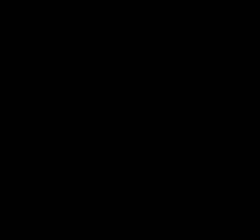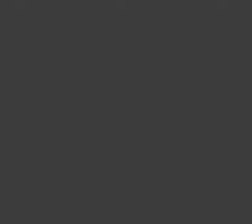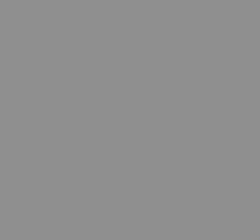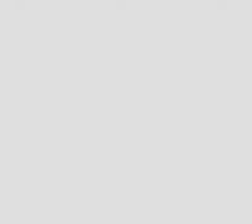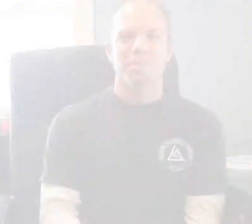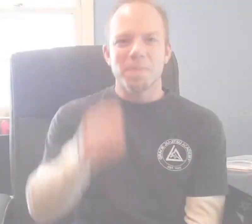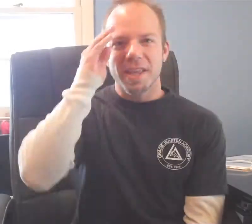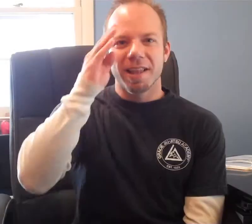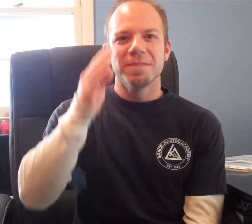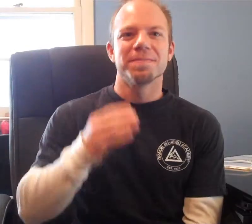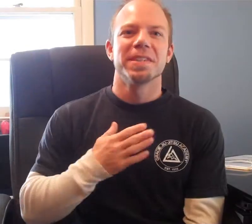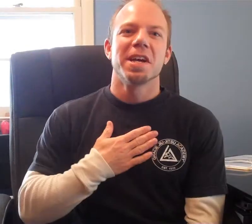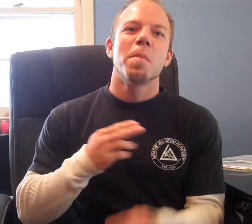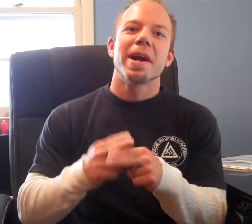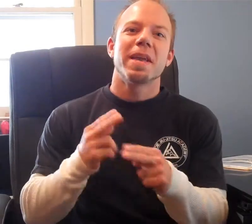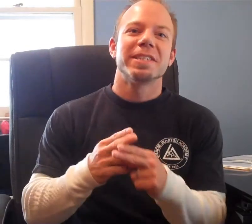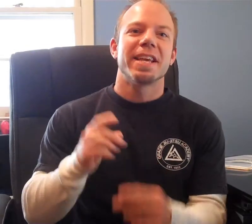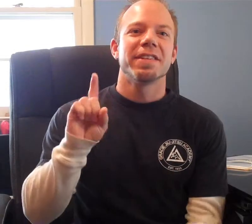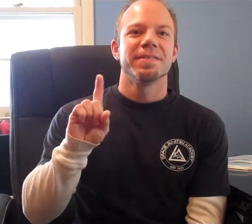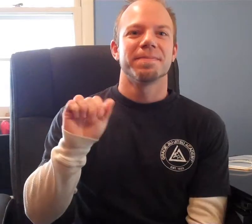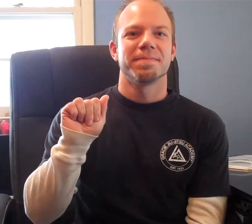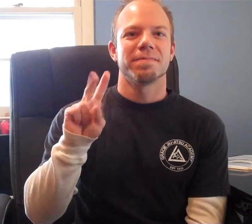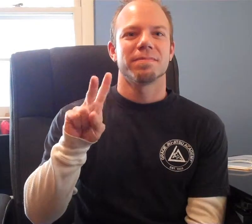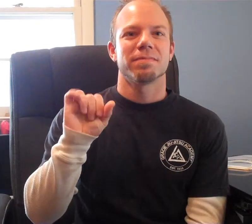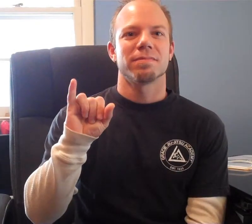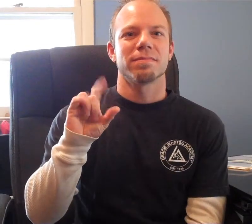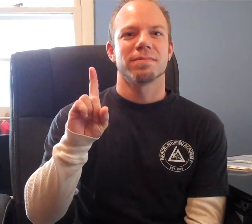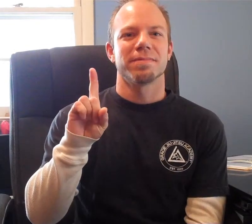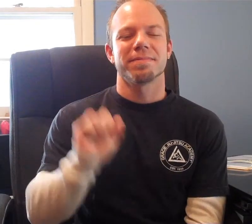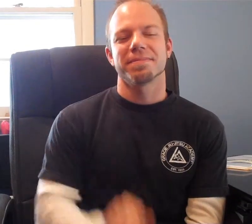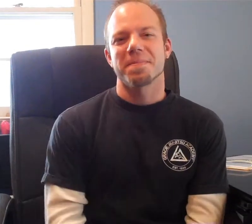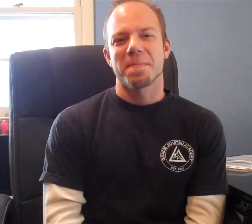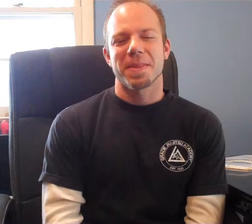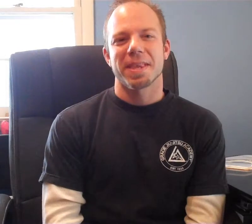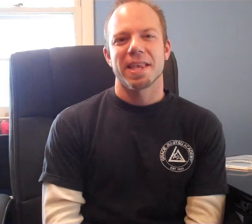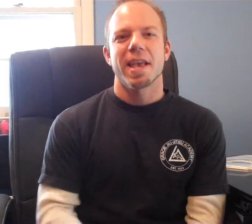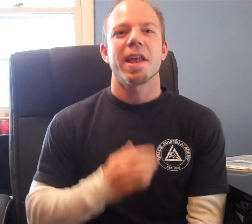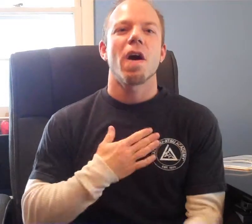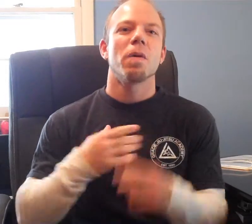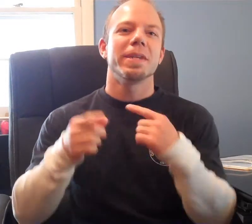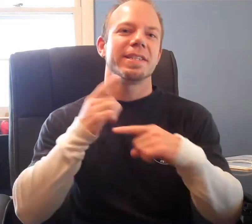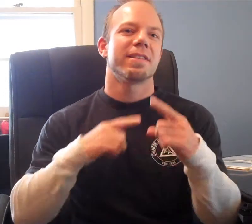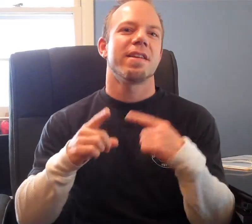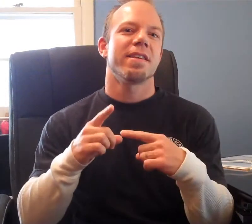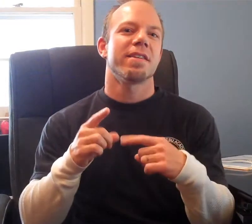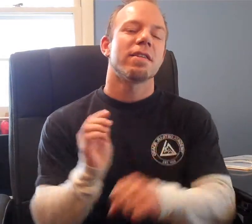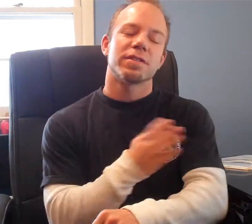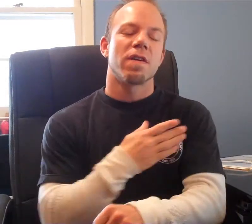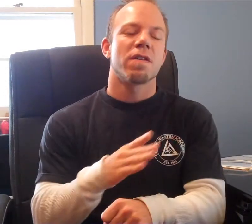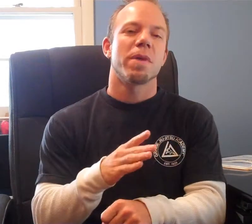Hello, my name is David, and I'll be signing a song by